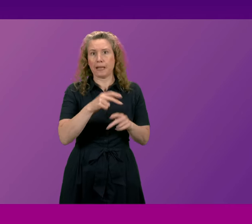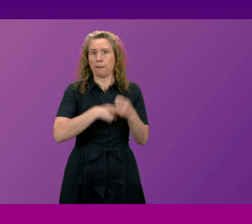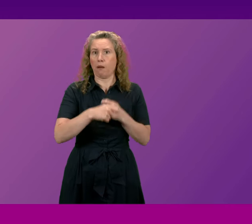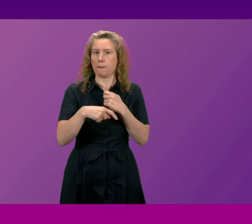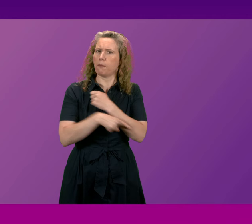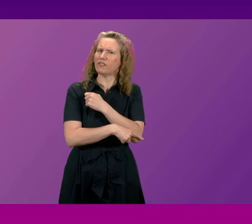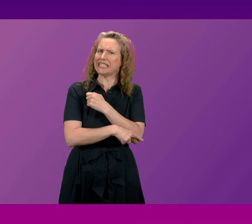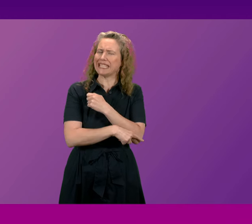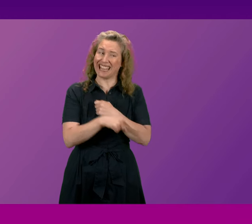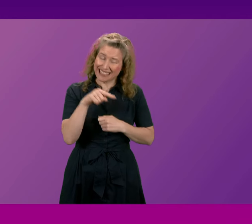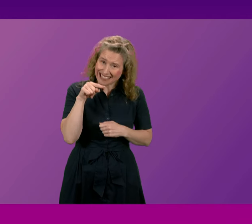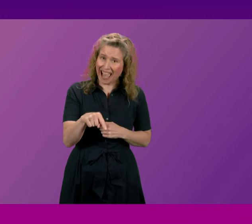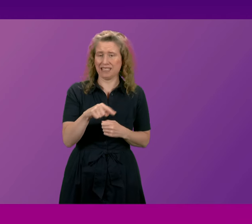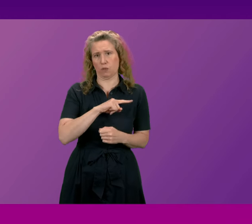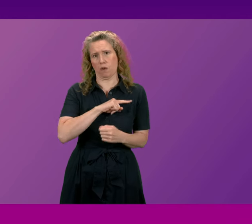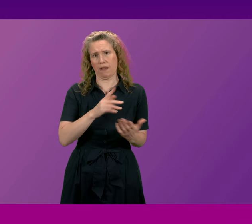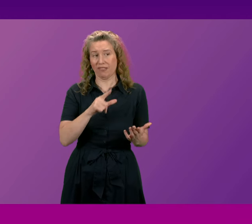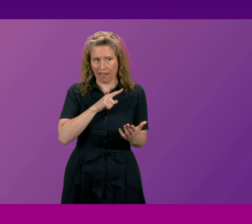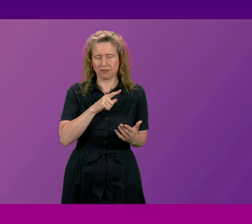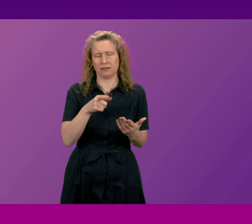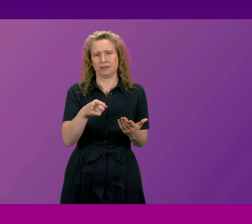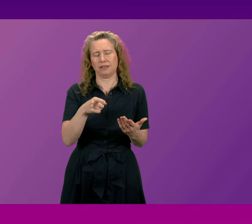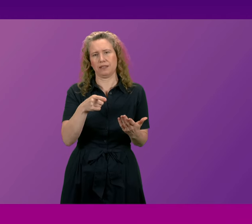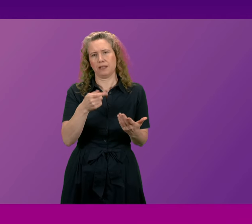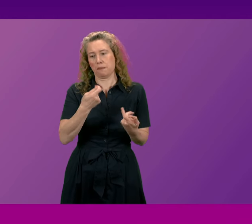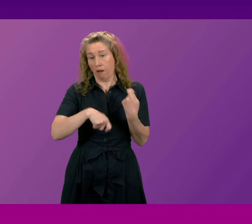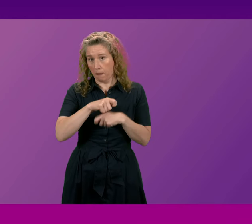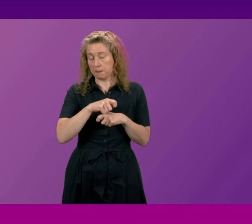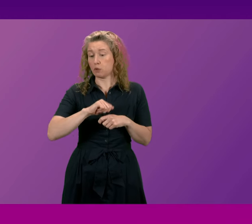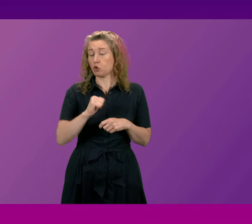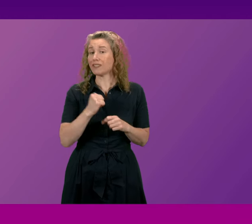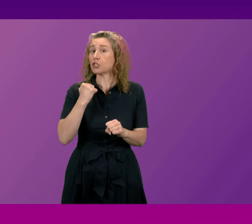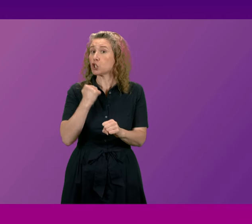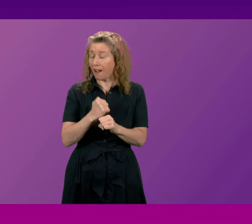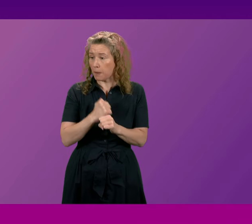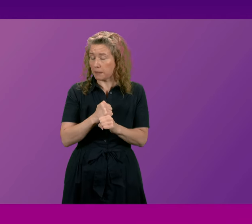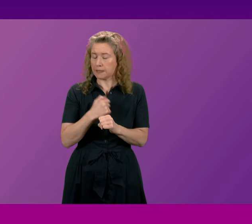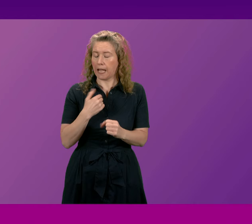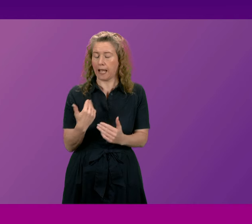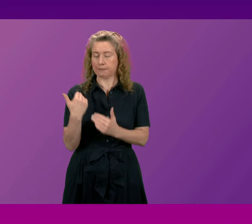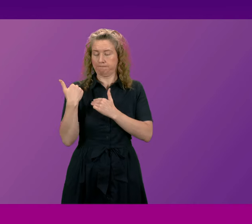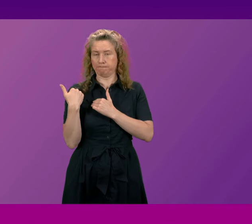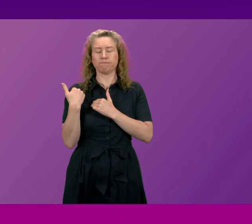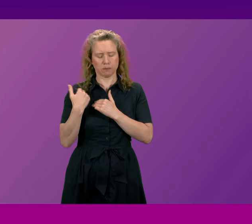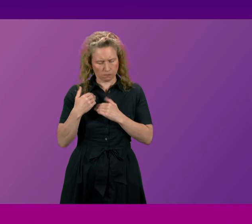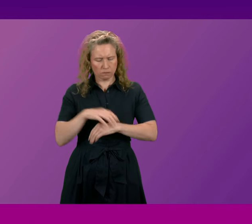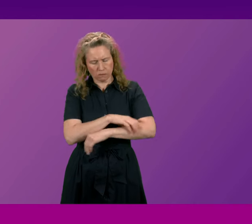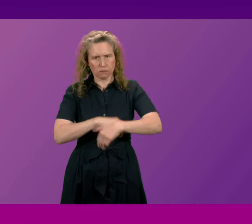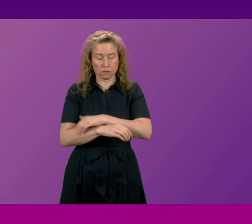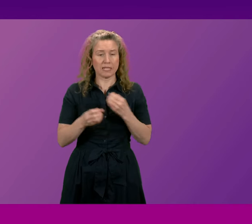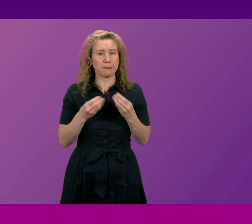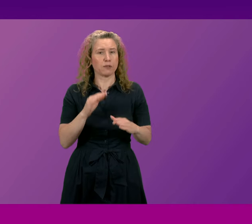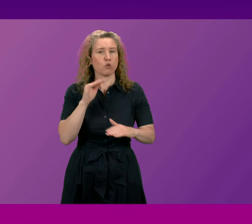That has resulted in the Scottish government taking steps to spend over